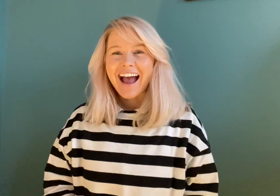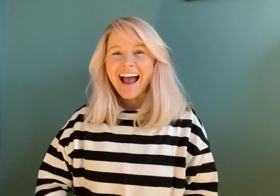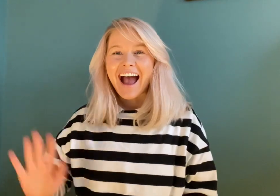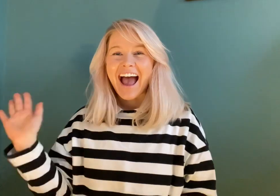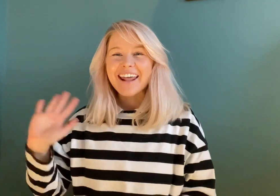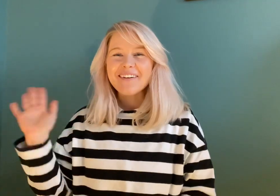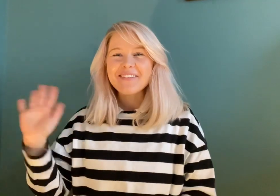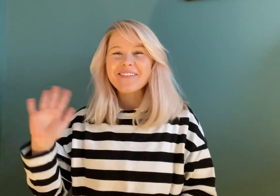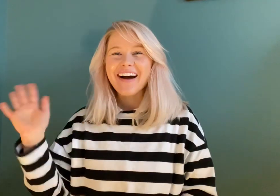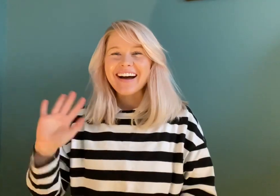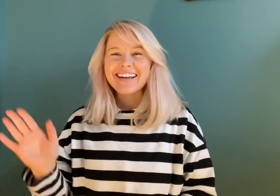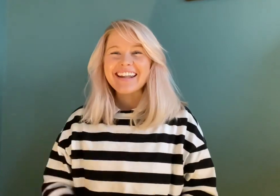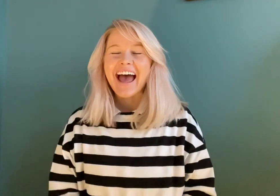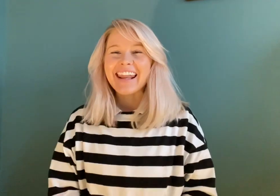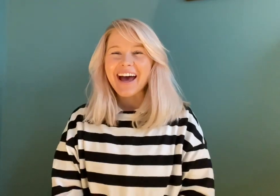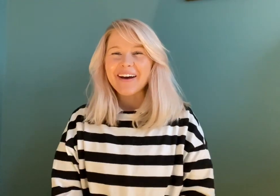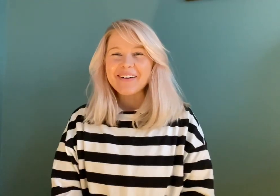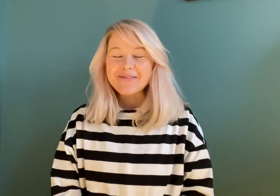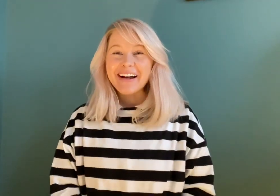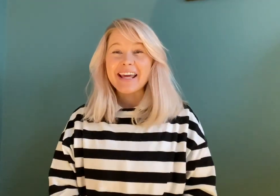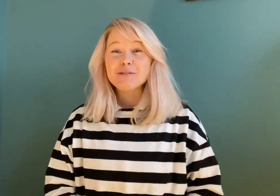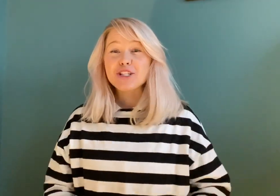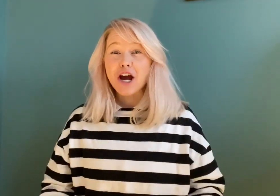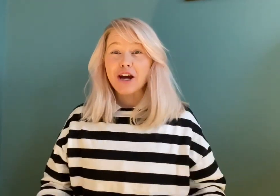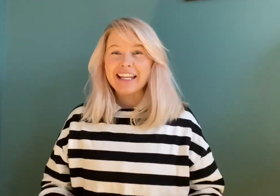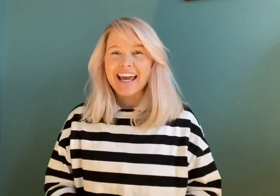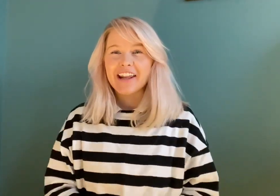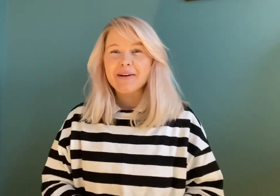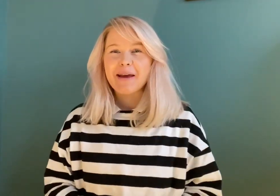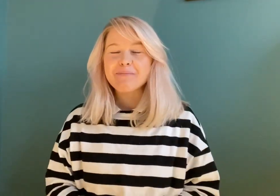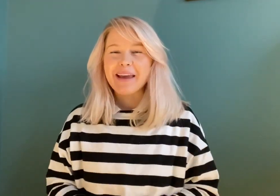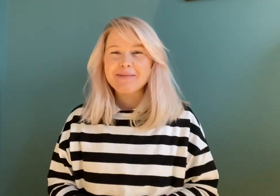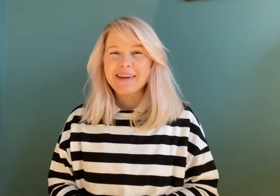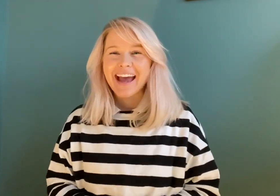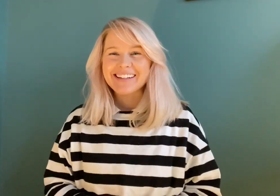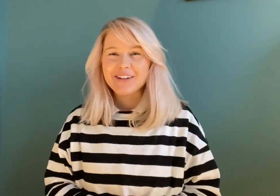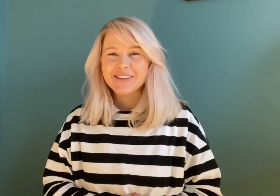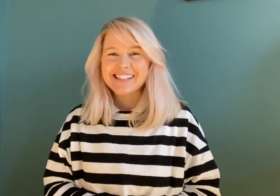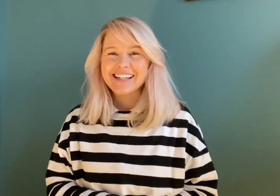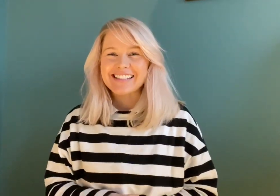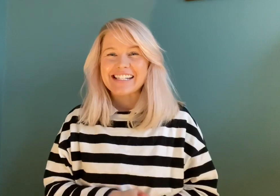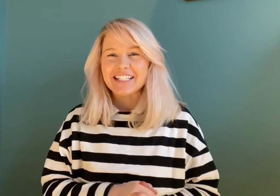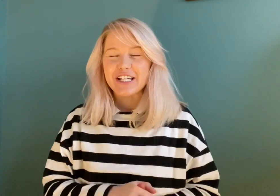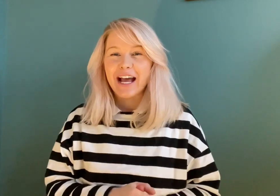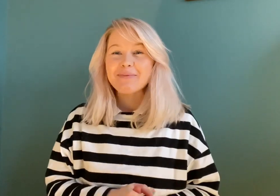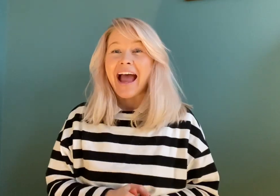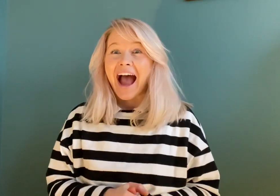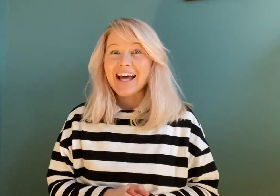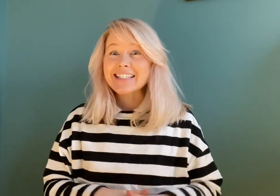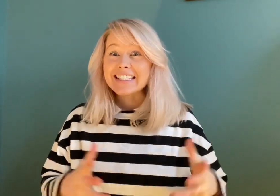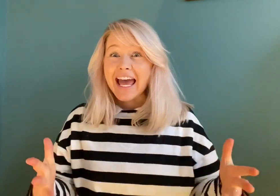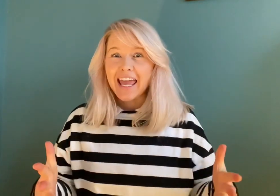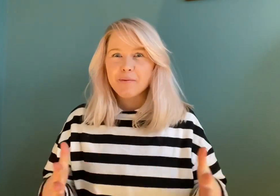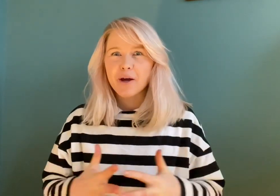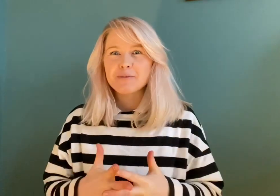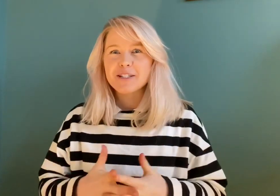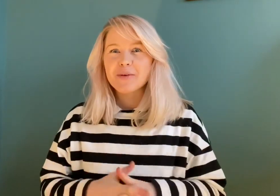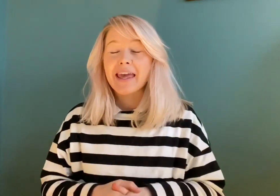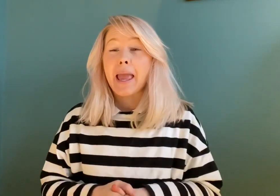Hello everyone, hello, my name is Charlie and I'm a baby and toddler sign teacher and today we're going to be doing a